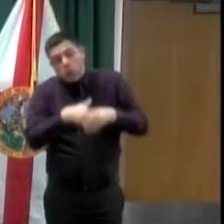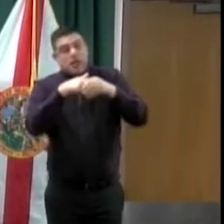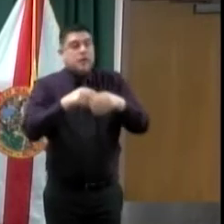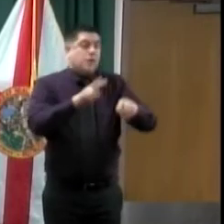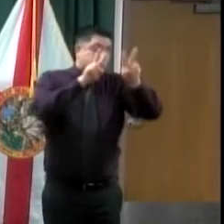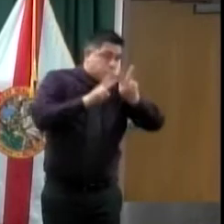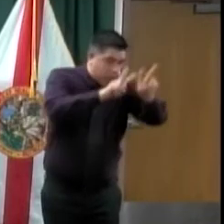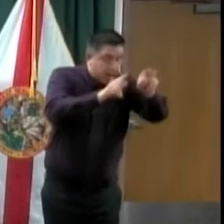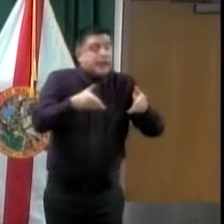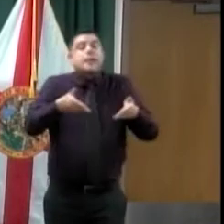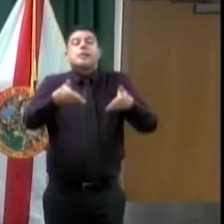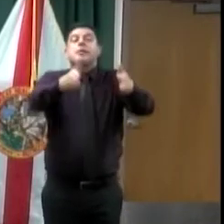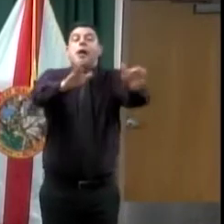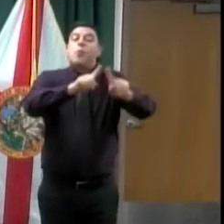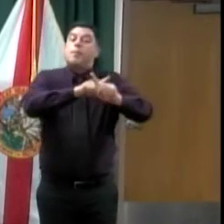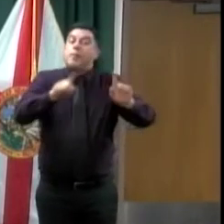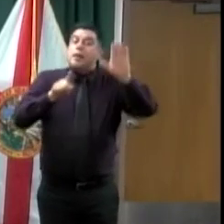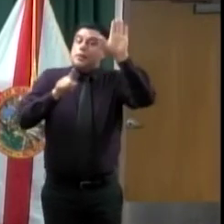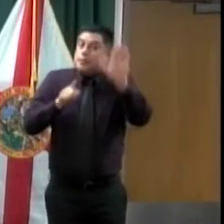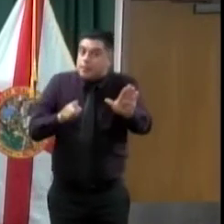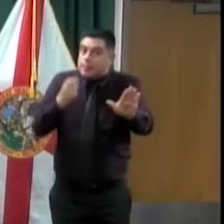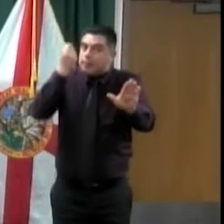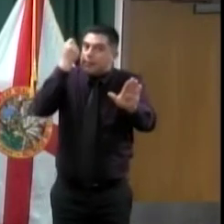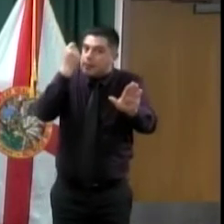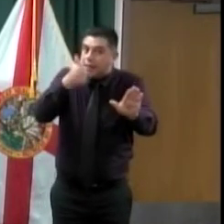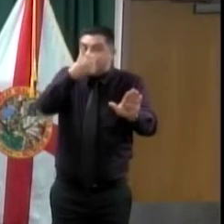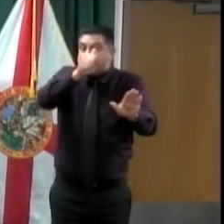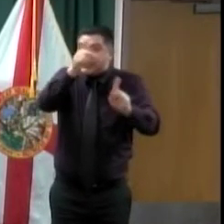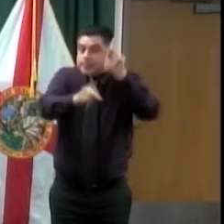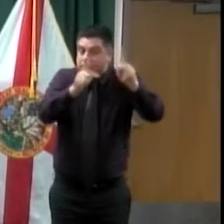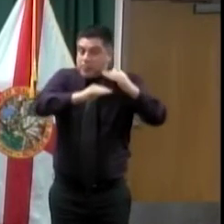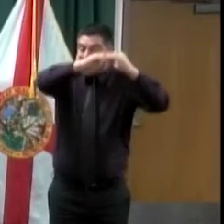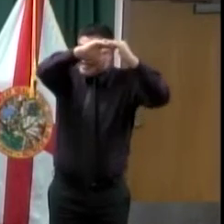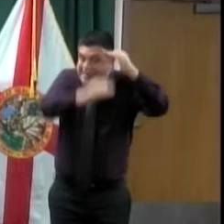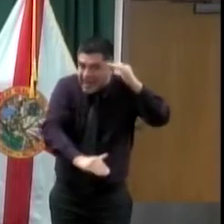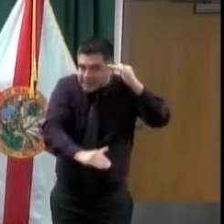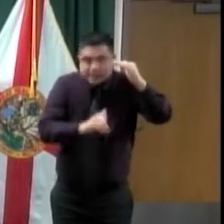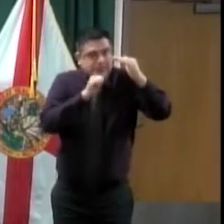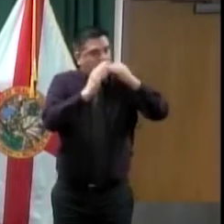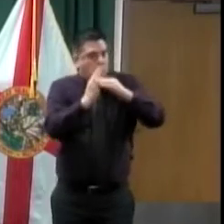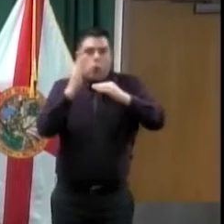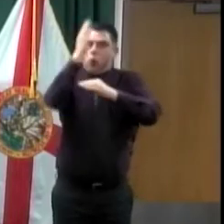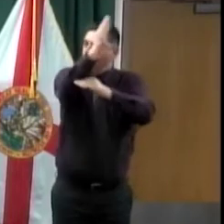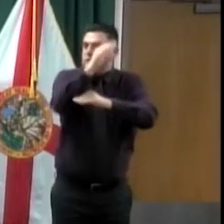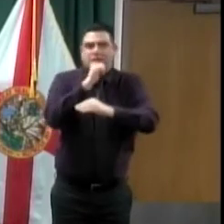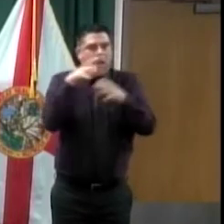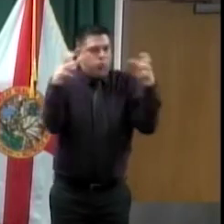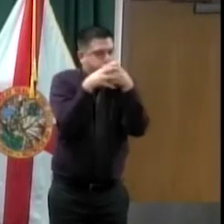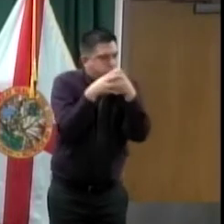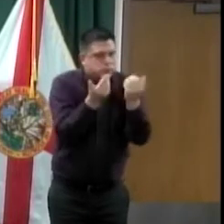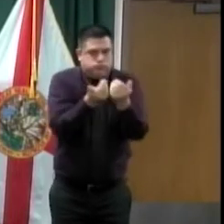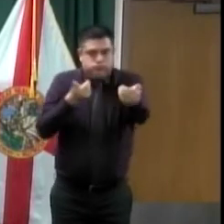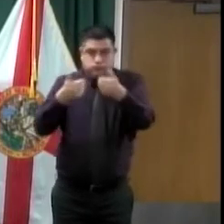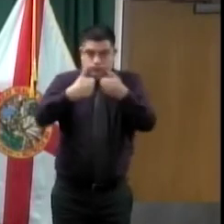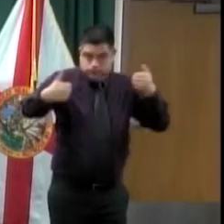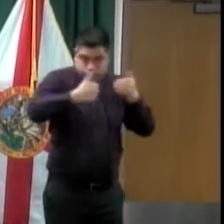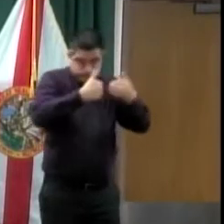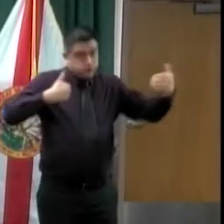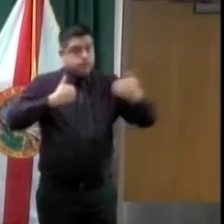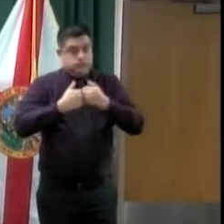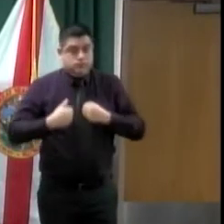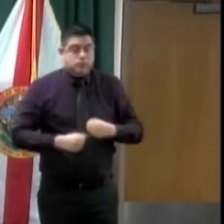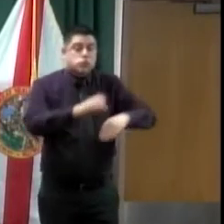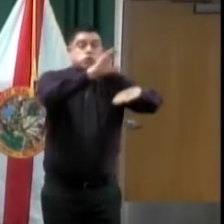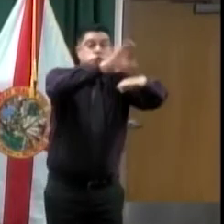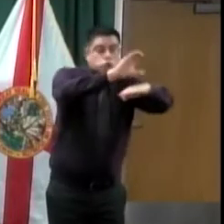This also includes community centers, clubhouses, event halls, theaters, recovery groups, associations, social clubs,